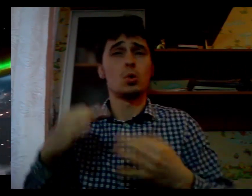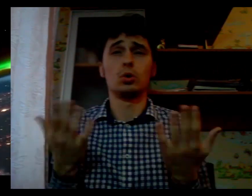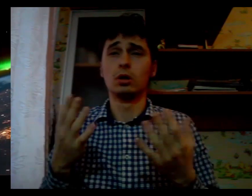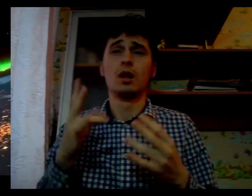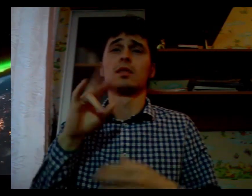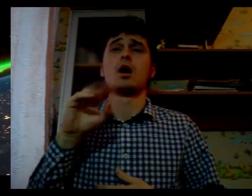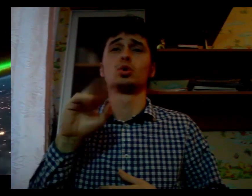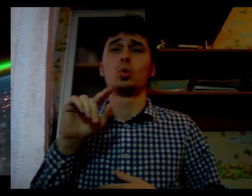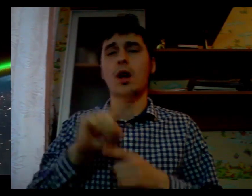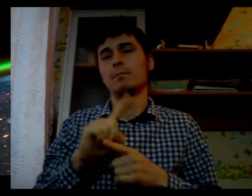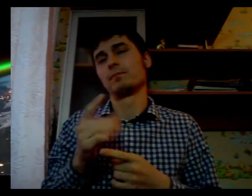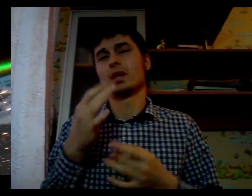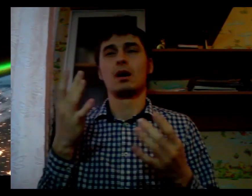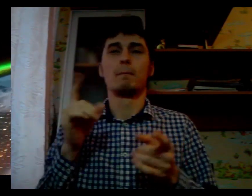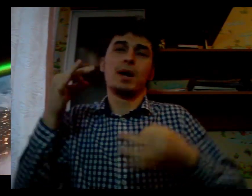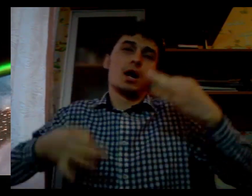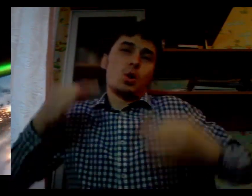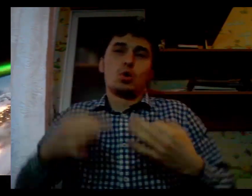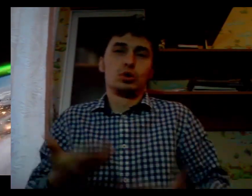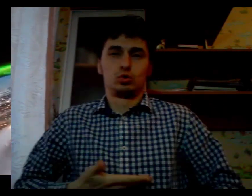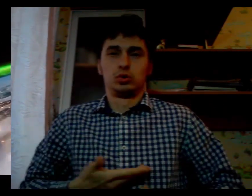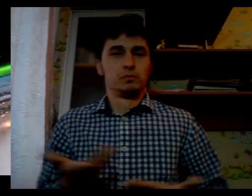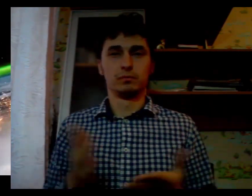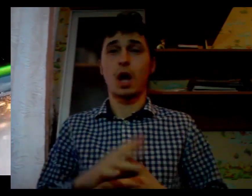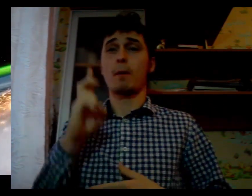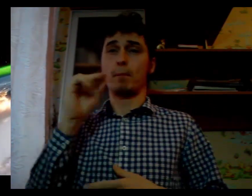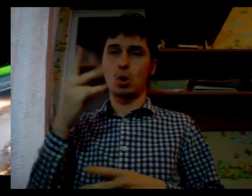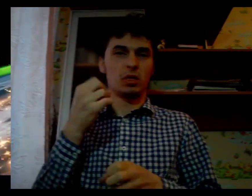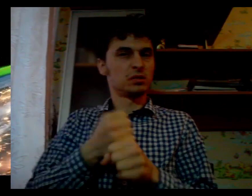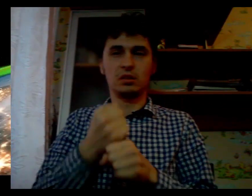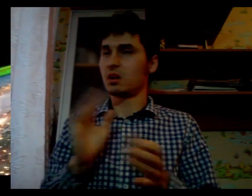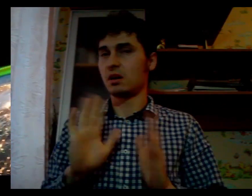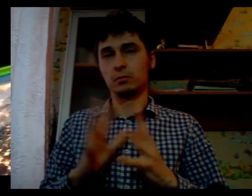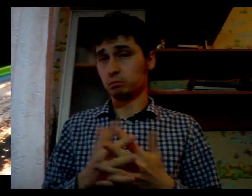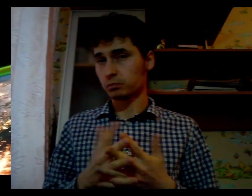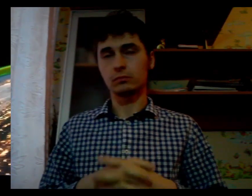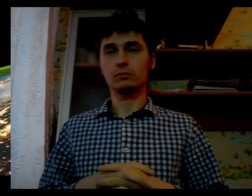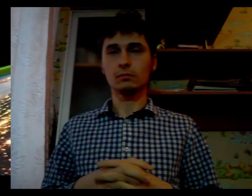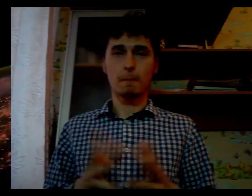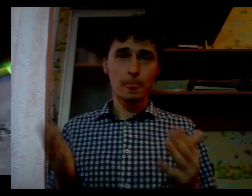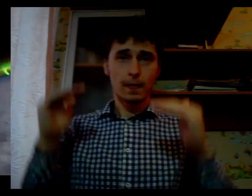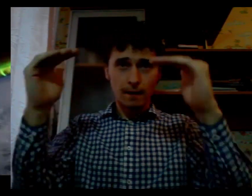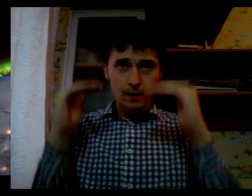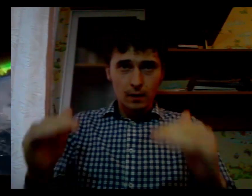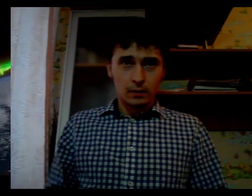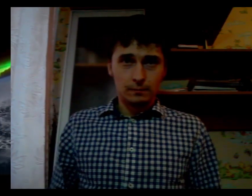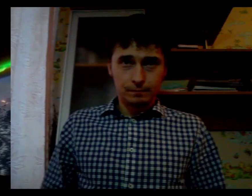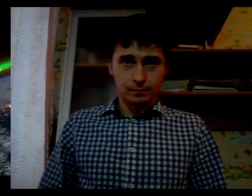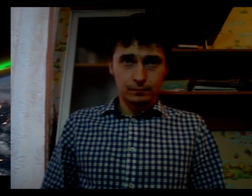Realizing this goal will require an intrapreneurial spirit, an a new generation of scientists and a...